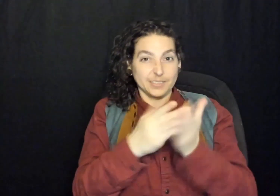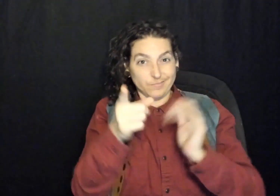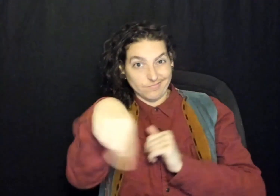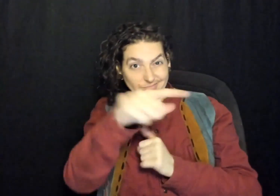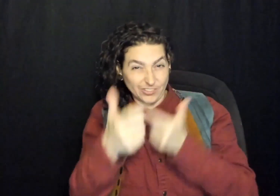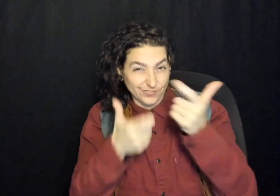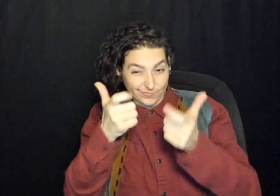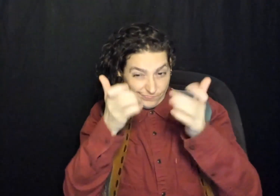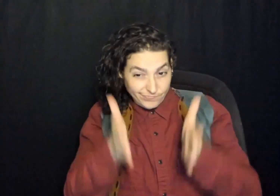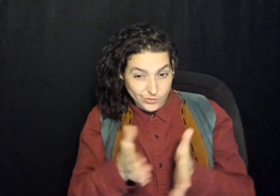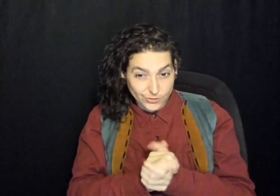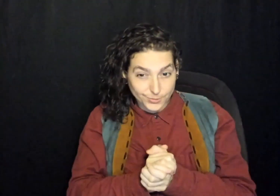viewers.